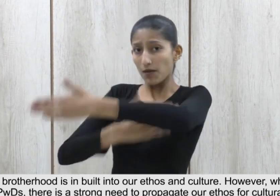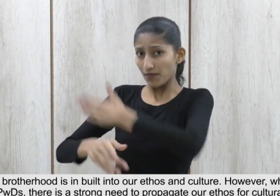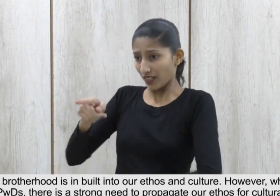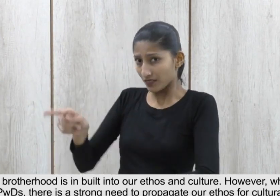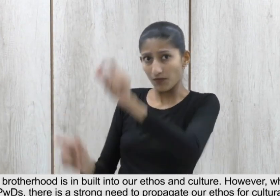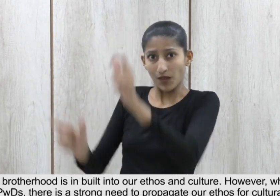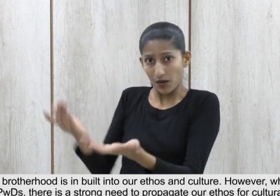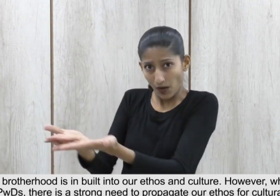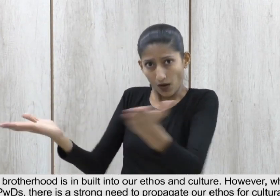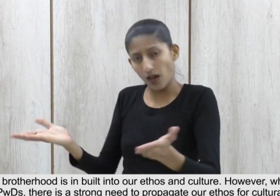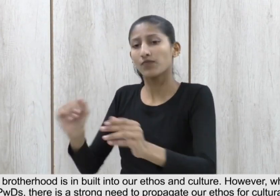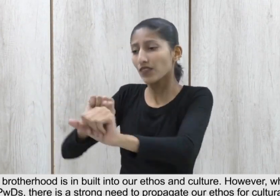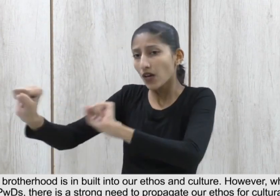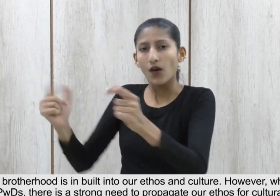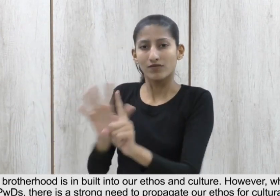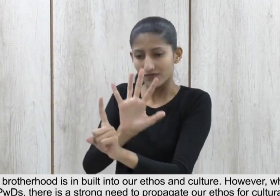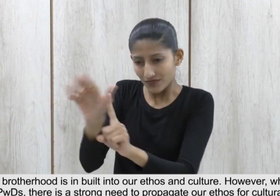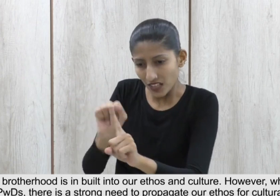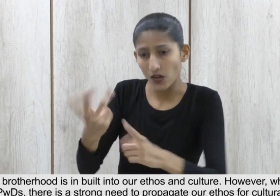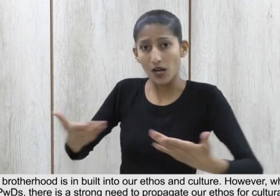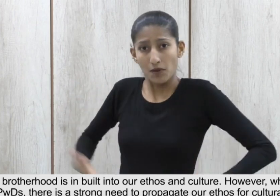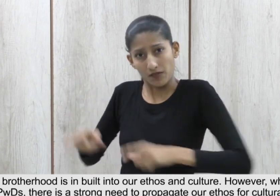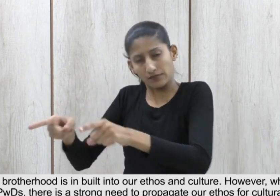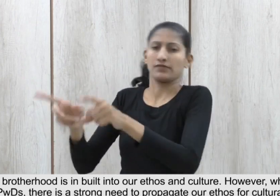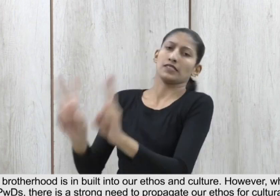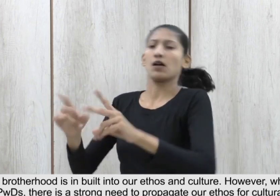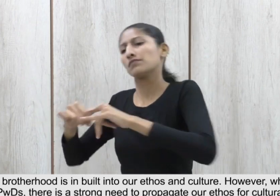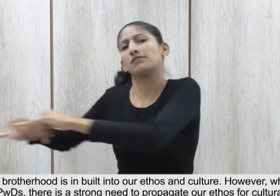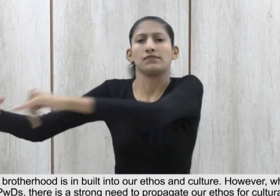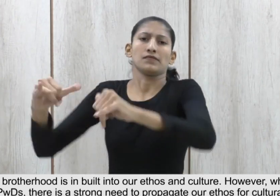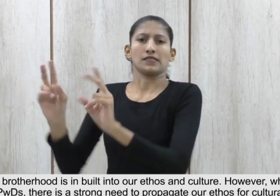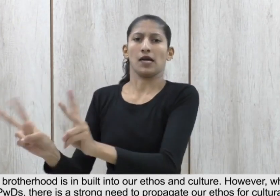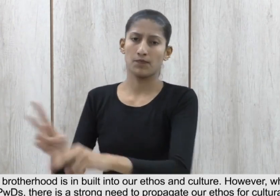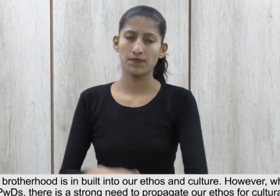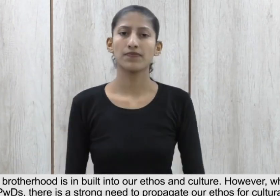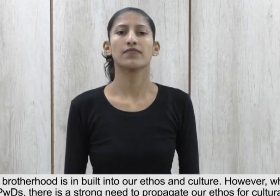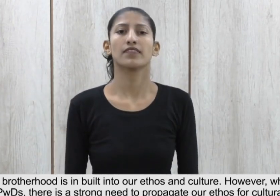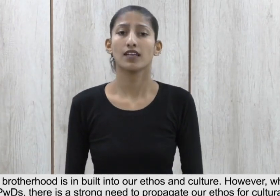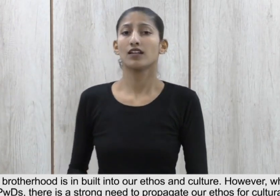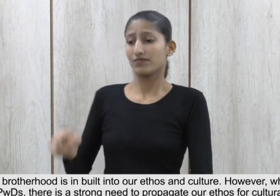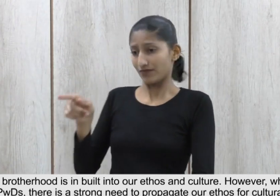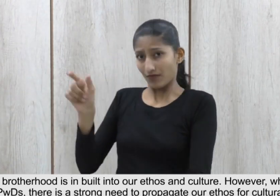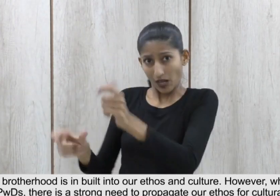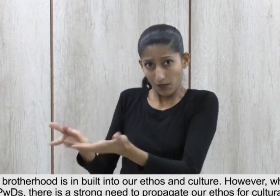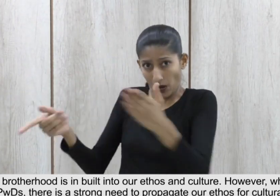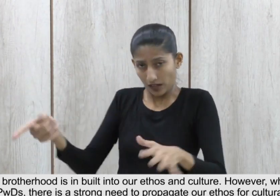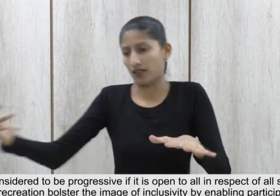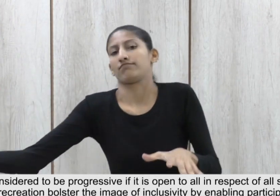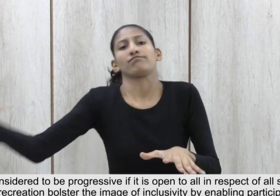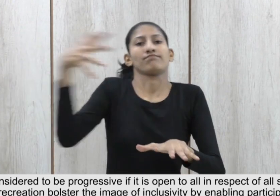when it comes to inclusion of PWDs However, there is a strong need to propagate our ethos for cultural integration A society is